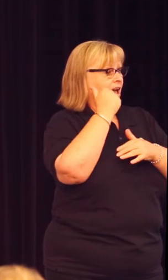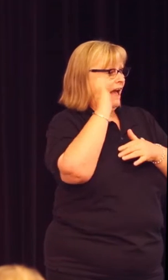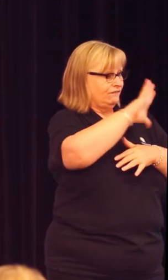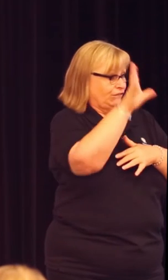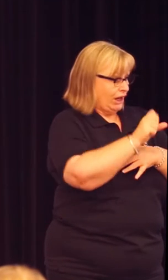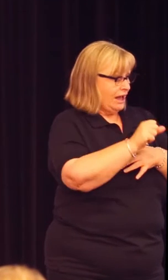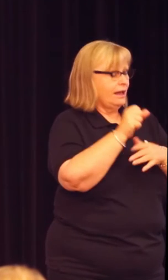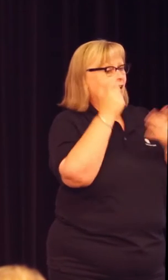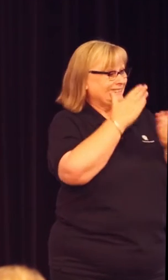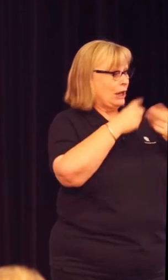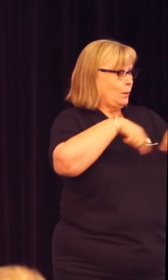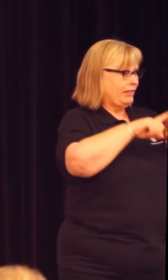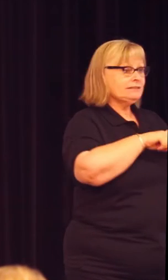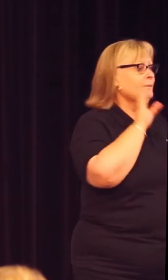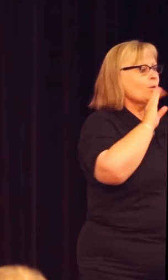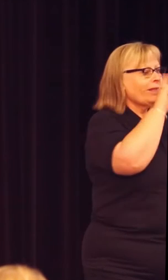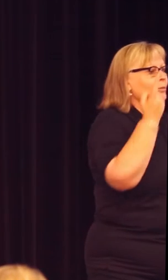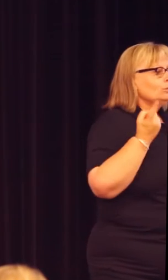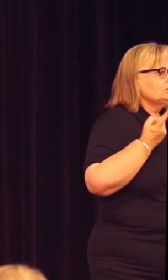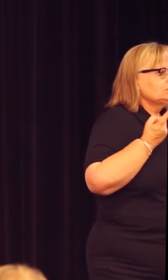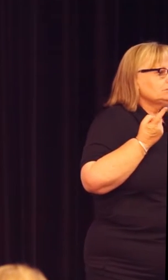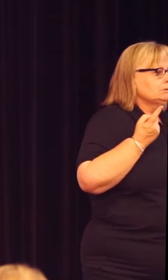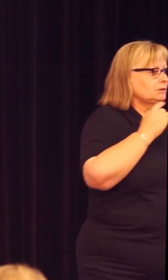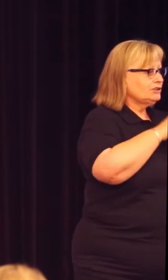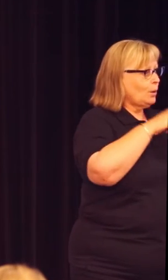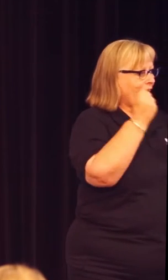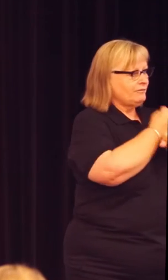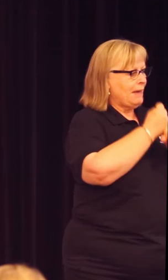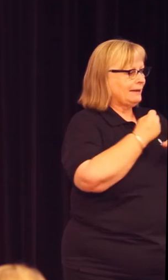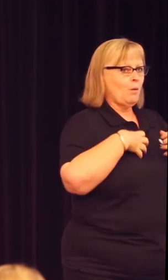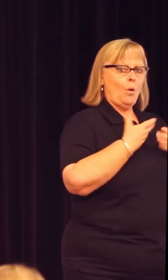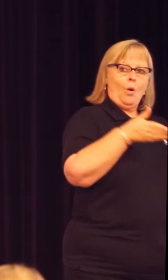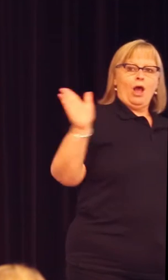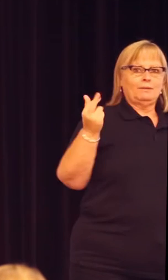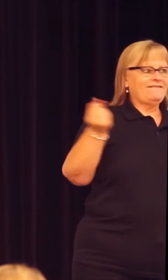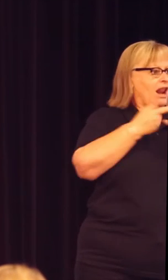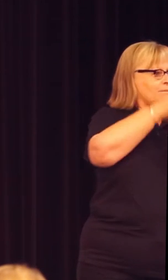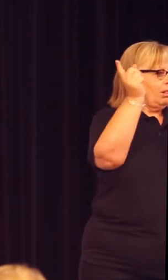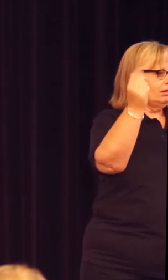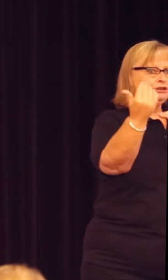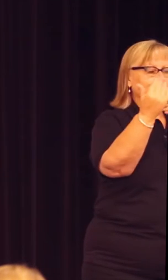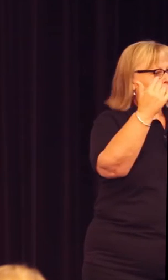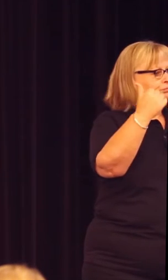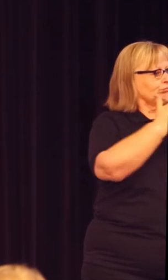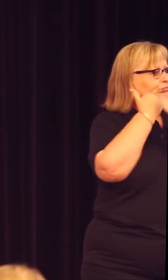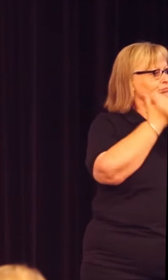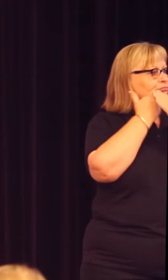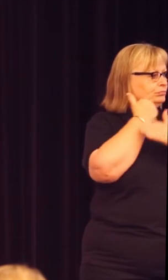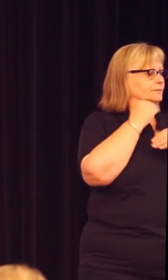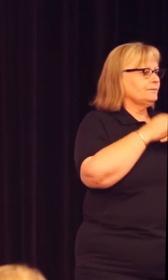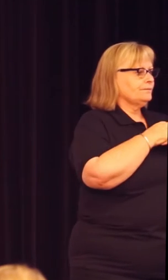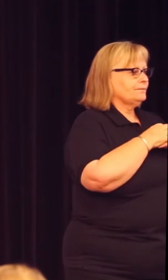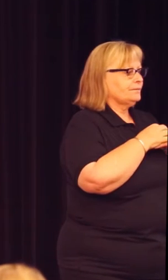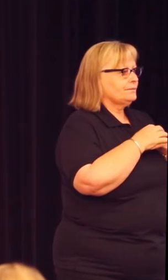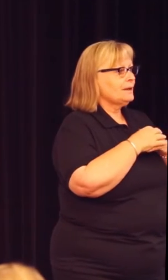who are studying now with us that could not before. So we have made ourselves available to those students. At the same time we